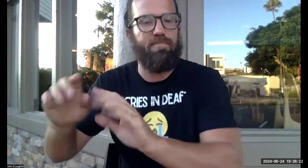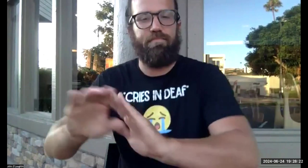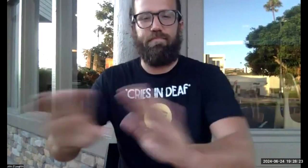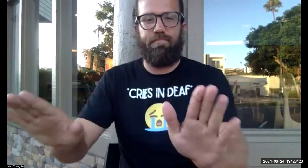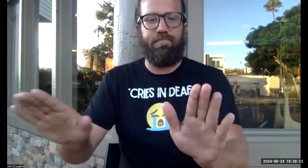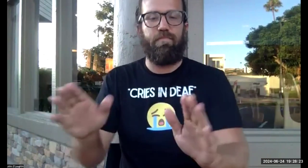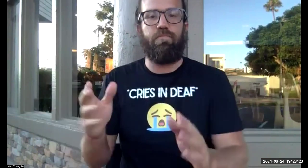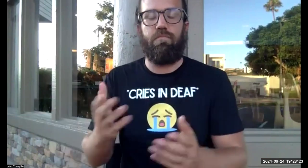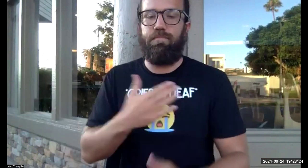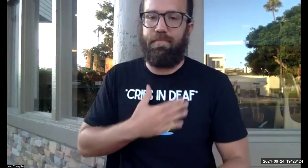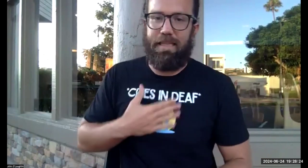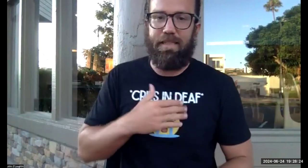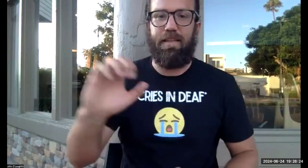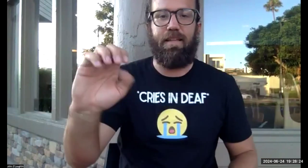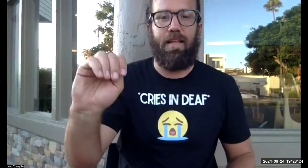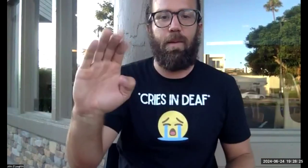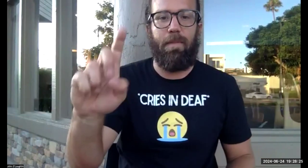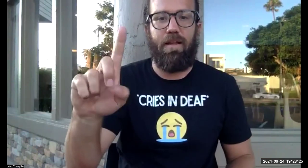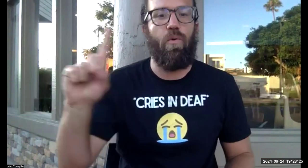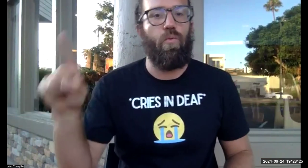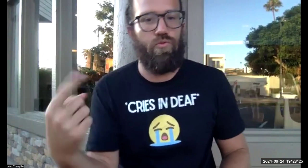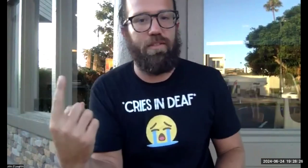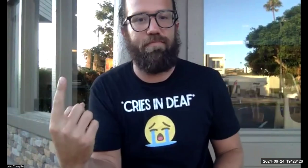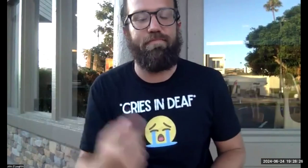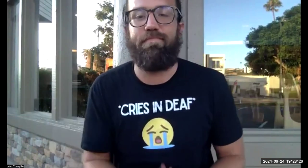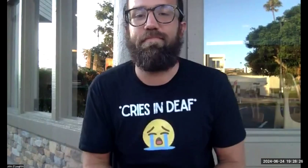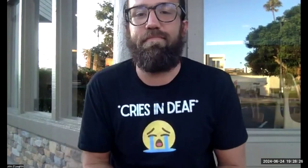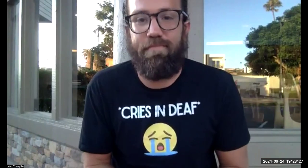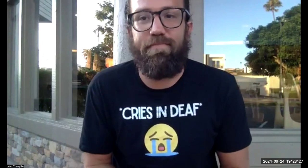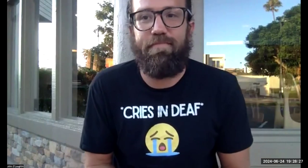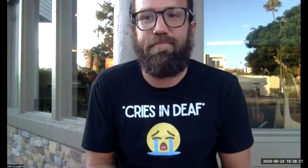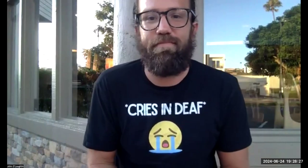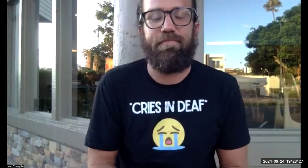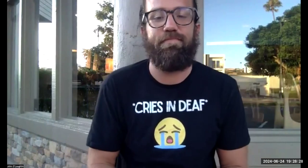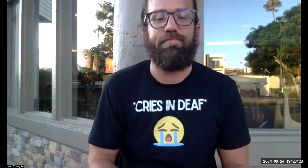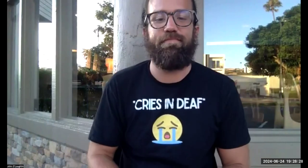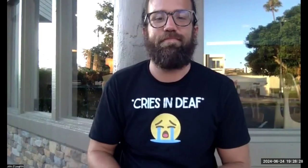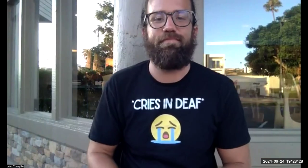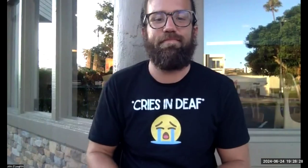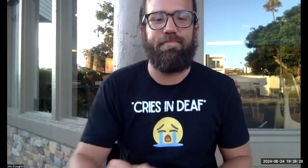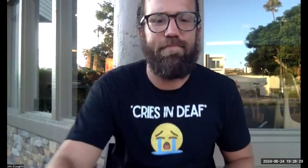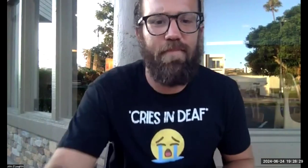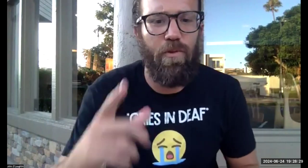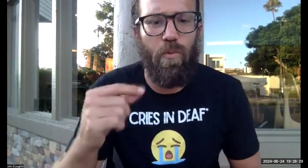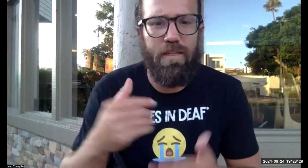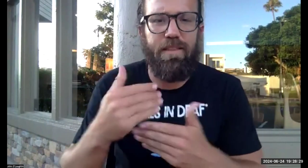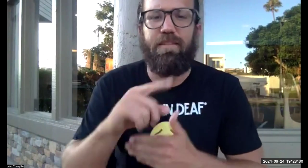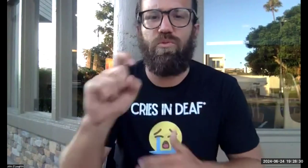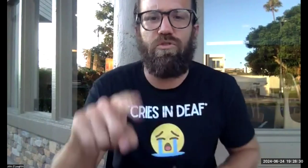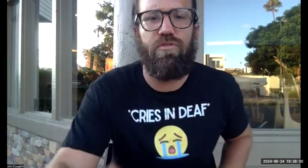file and somebody has to download a file, it makes it easier. So please only use the embed option if you're using when you're using